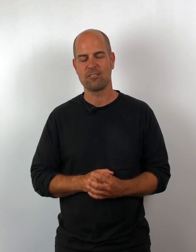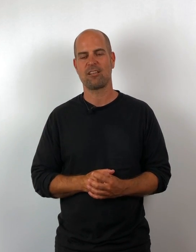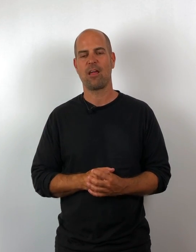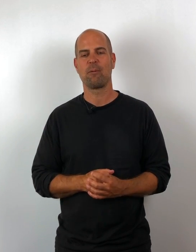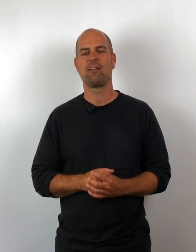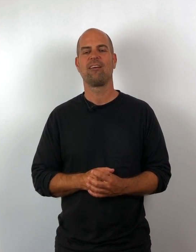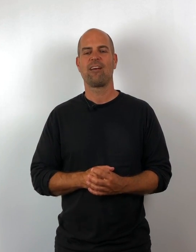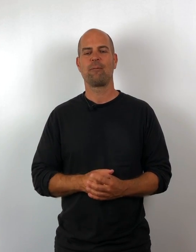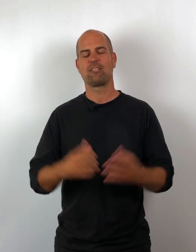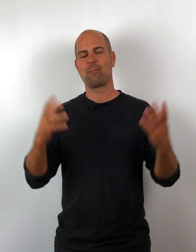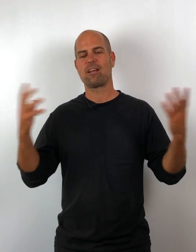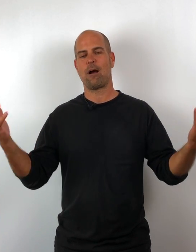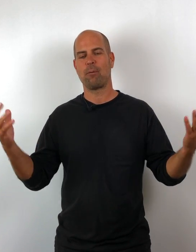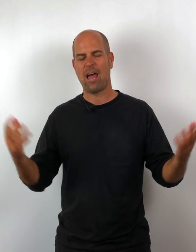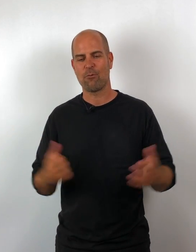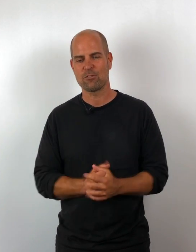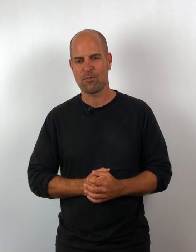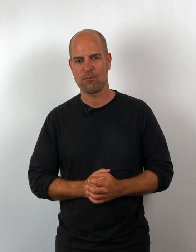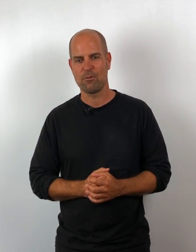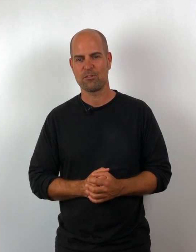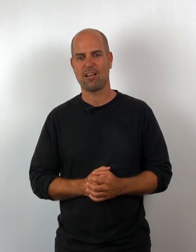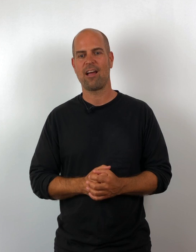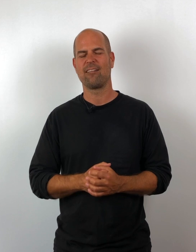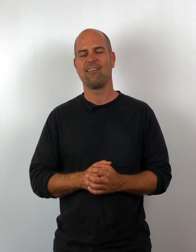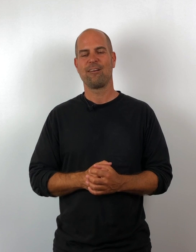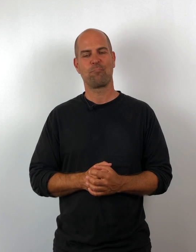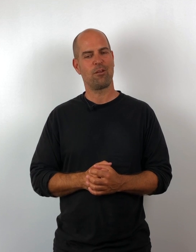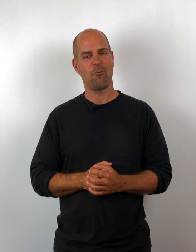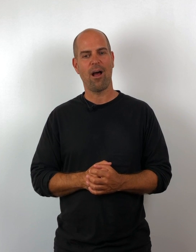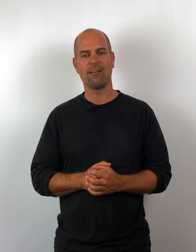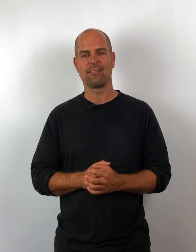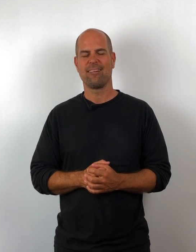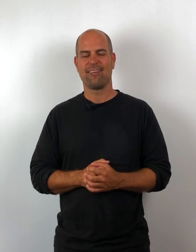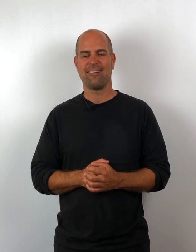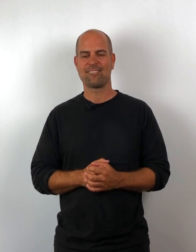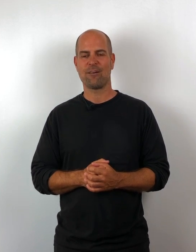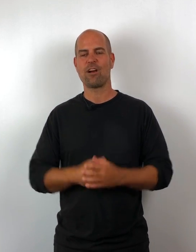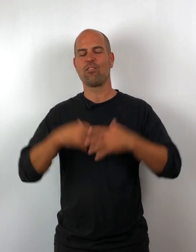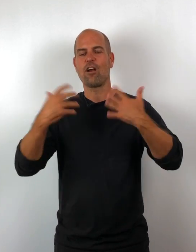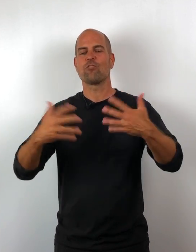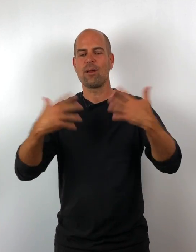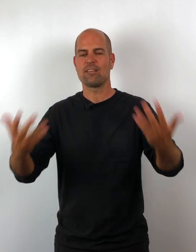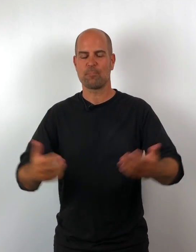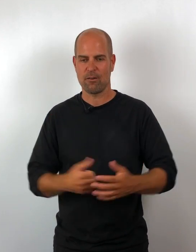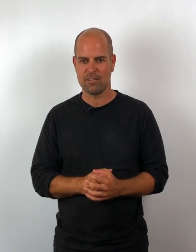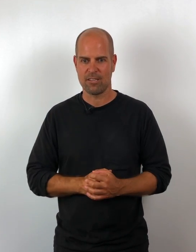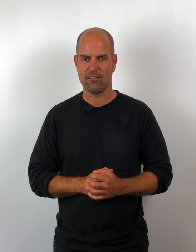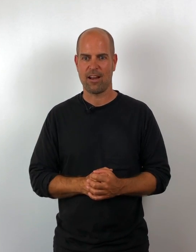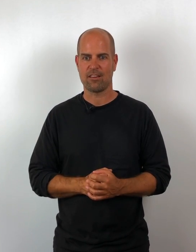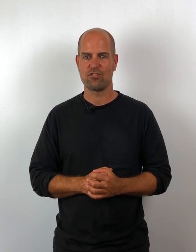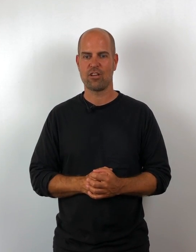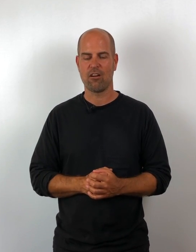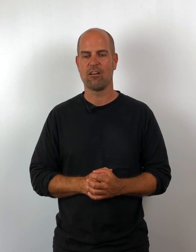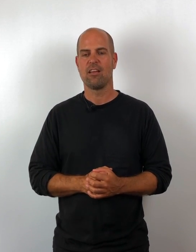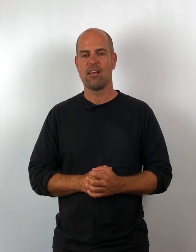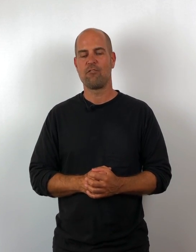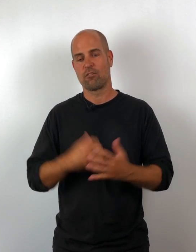Simon. I mean, to spend a couple hours with your music idol, pretty wild. And so I've got a lot of great experience there that I can share if you're